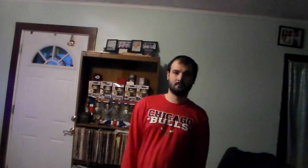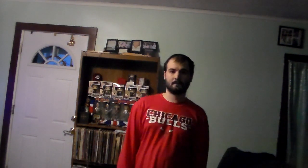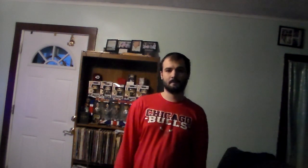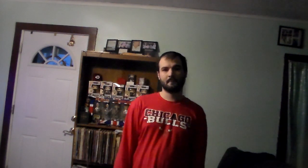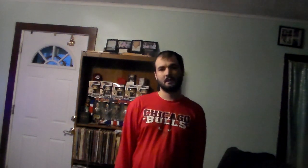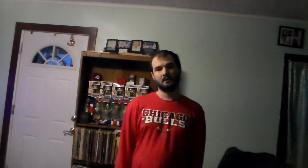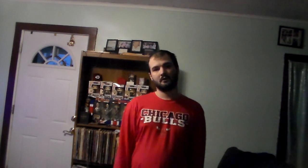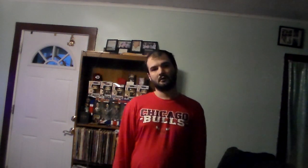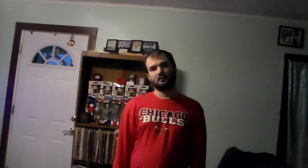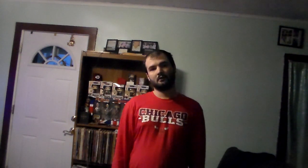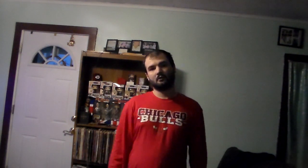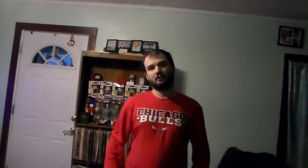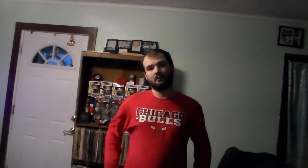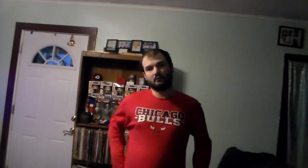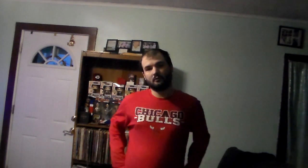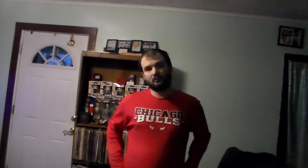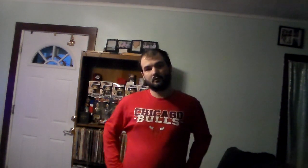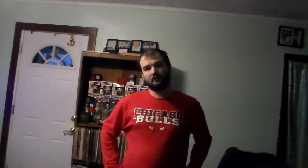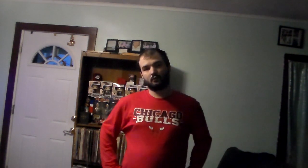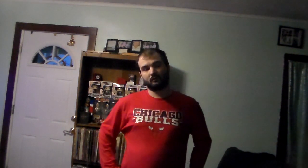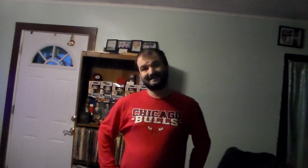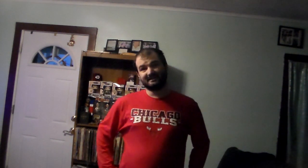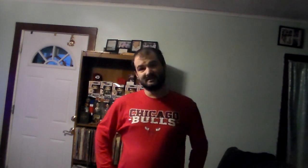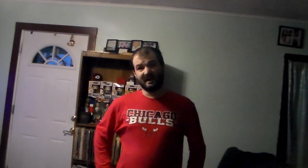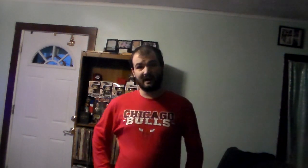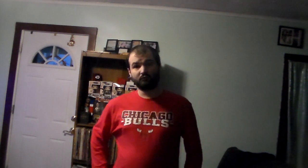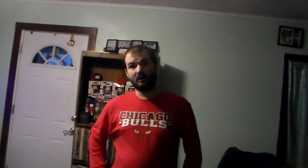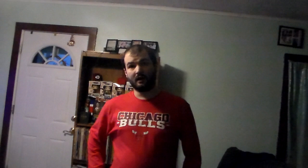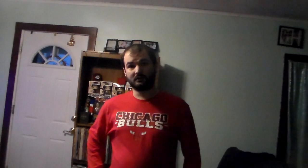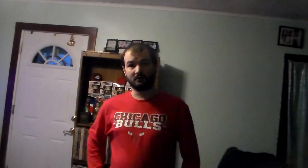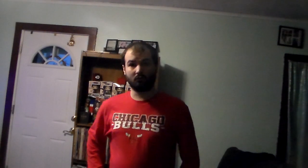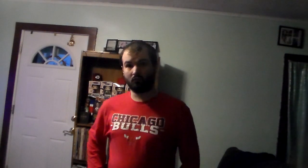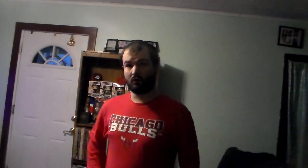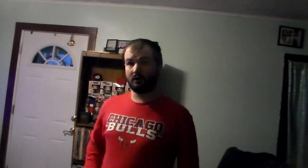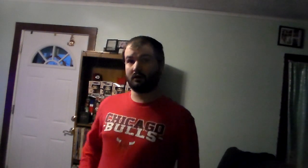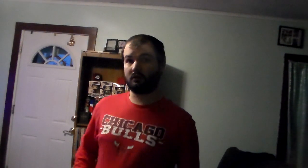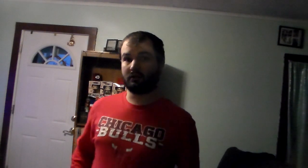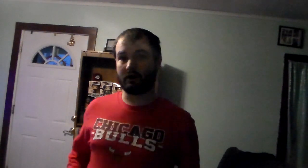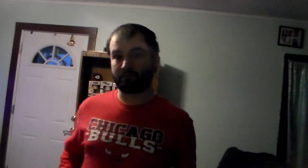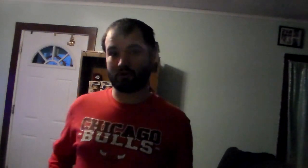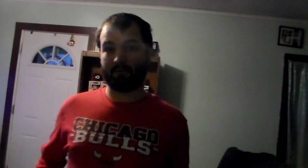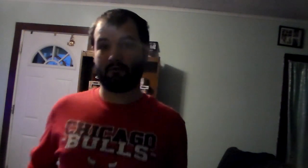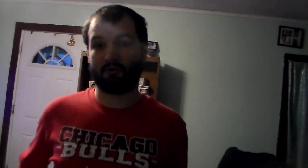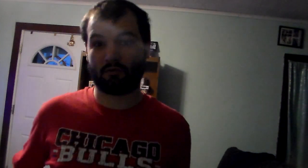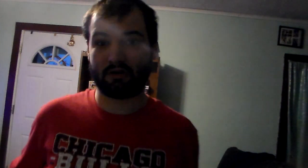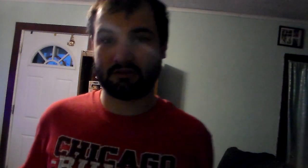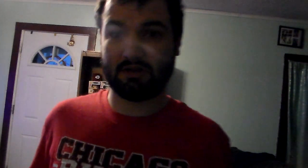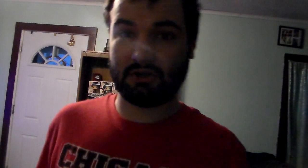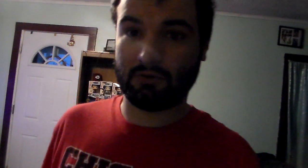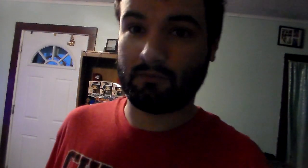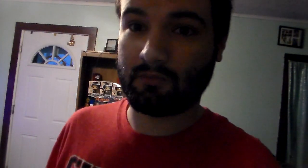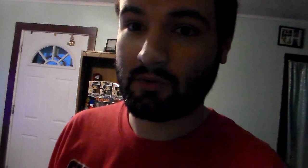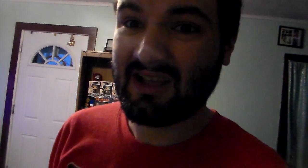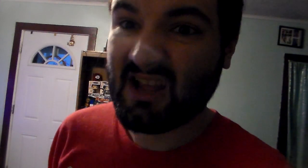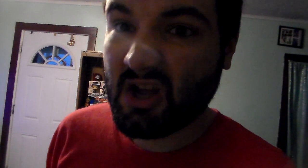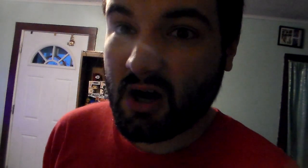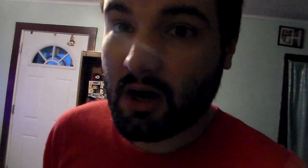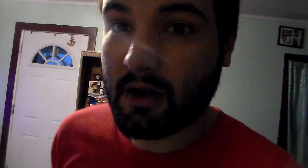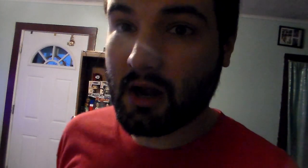the Cincinnati Reds were a non-profit organization a